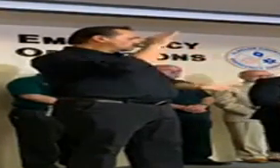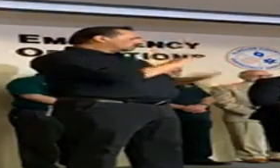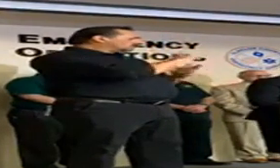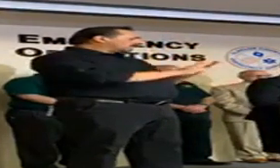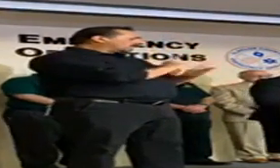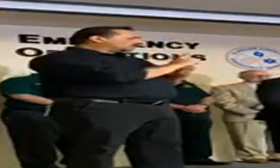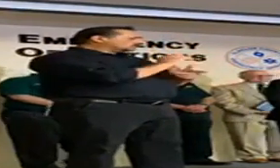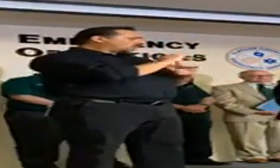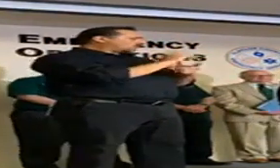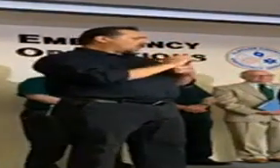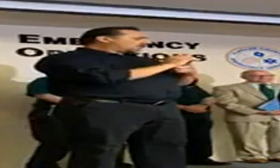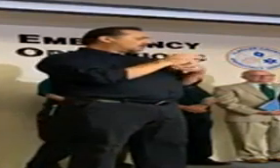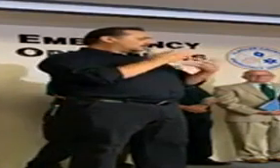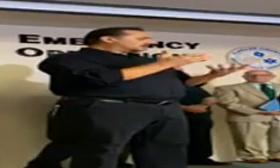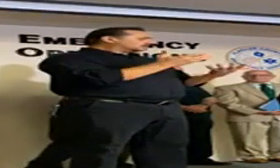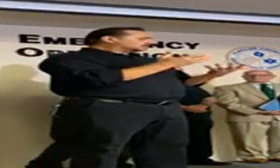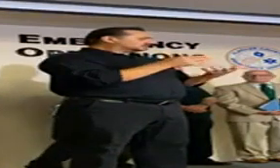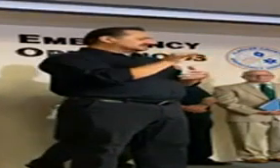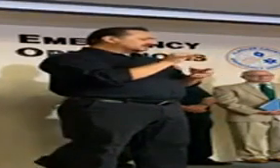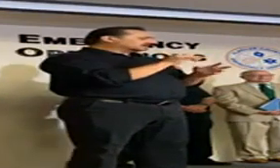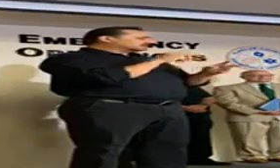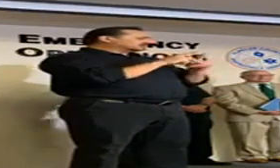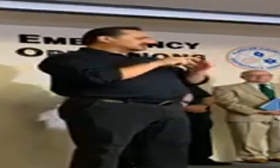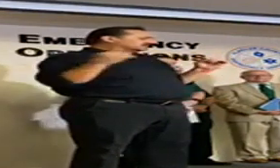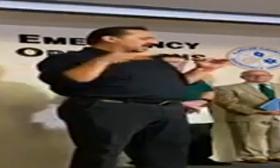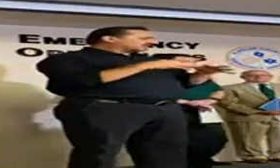or movie theaters or similar places of gathering?